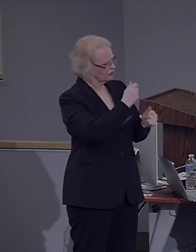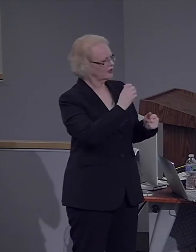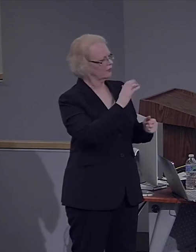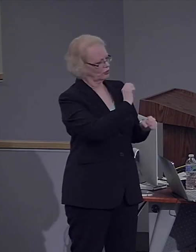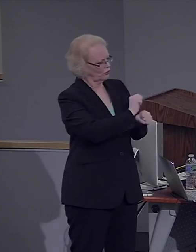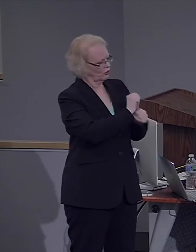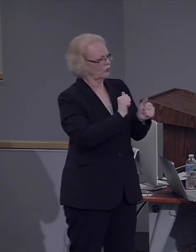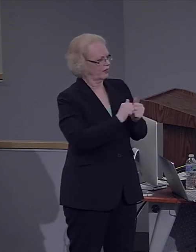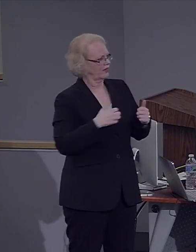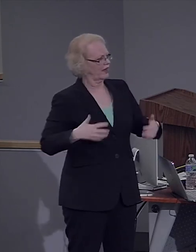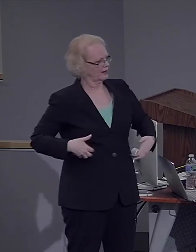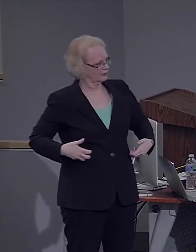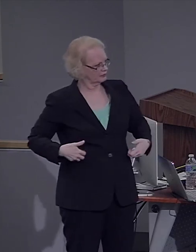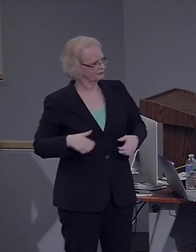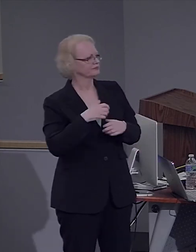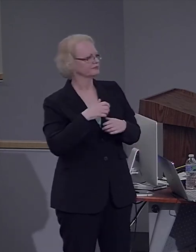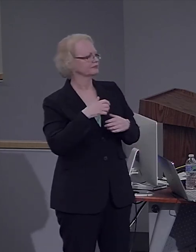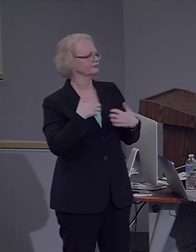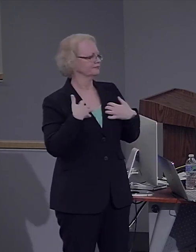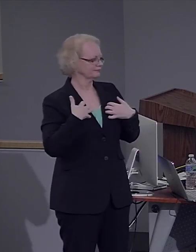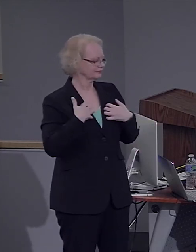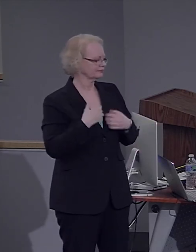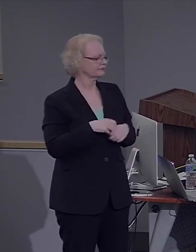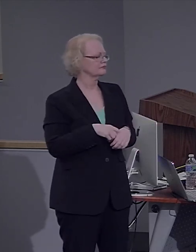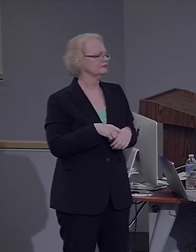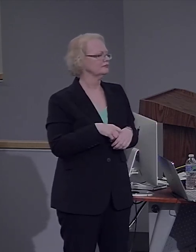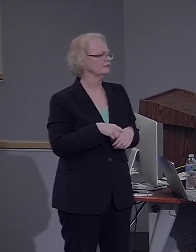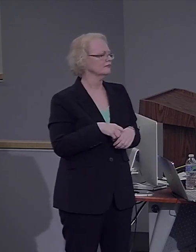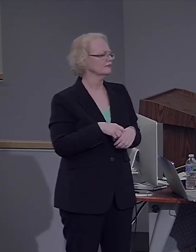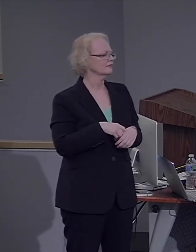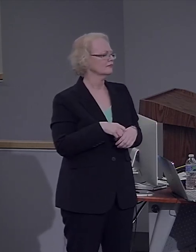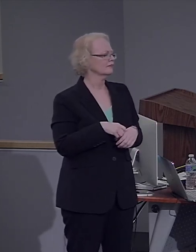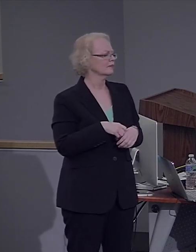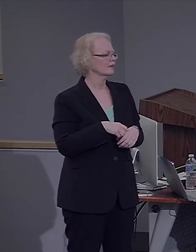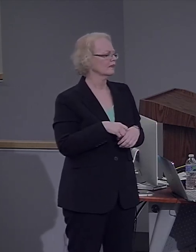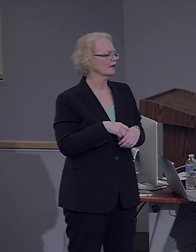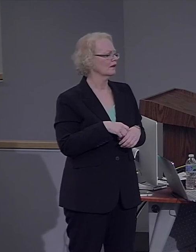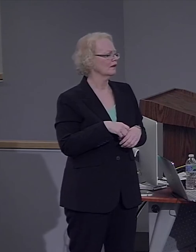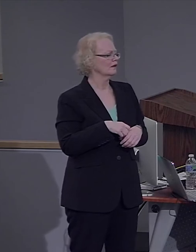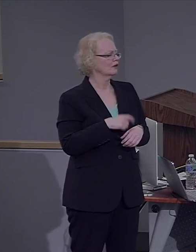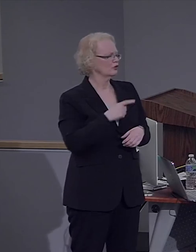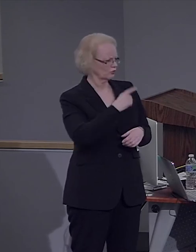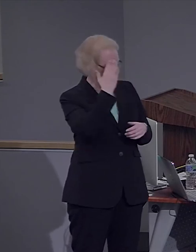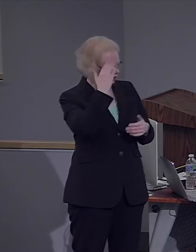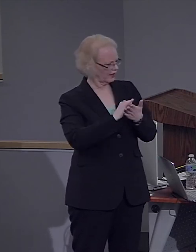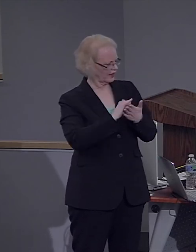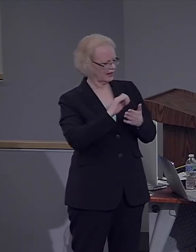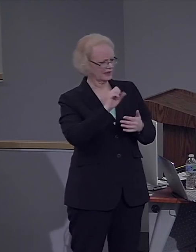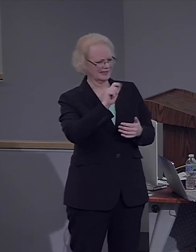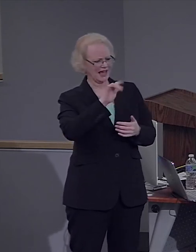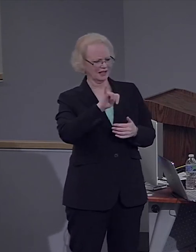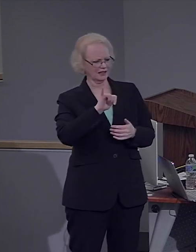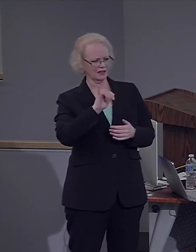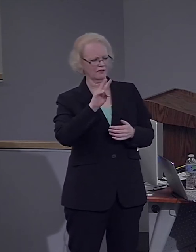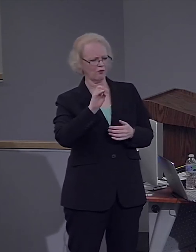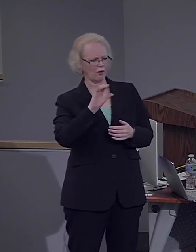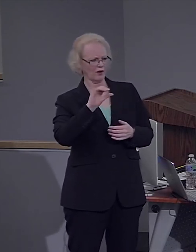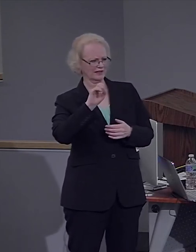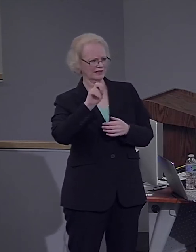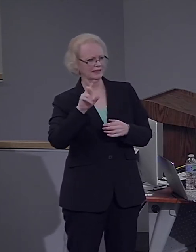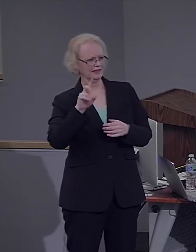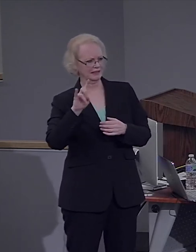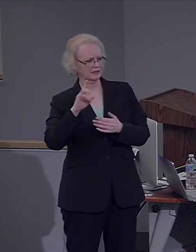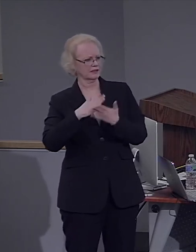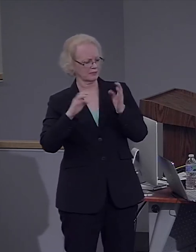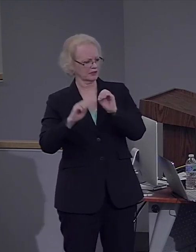and the monkey studies. So, as you probably know, there were some experiments by Sally Boysen with chimpanzee, where she